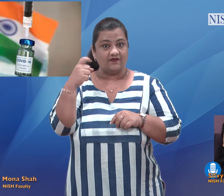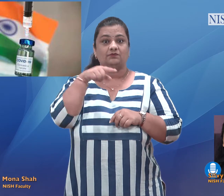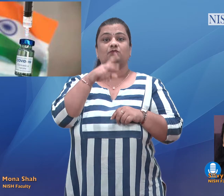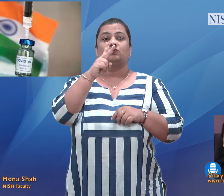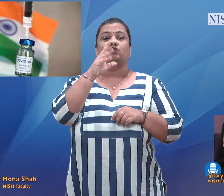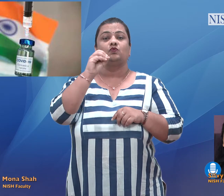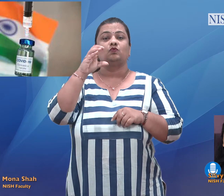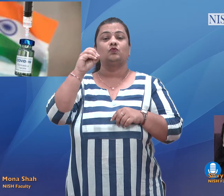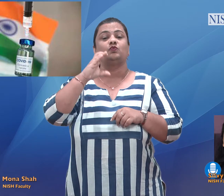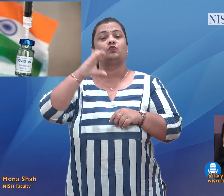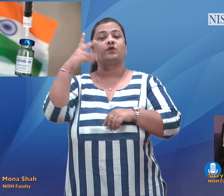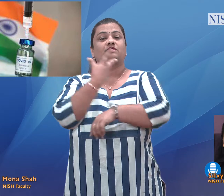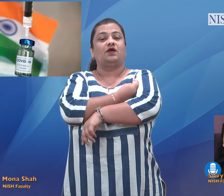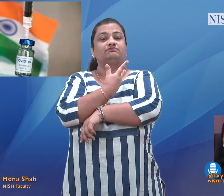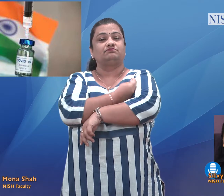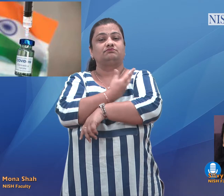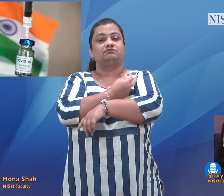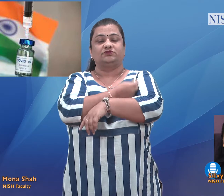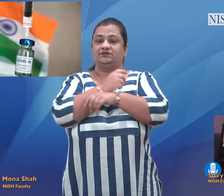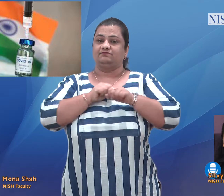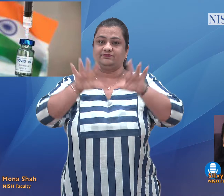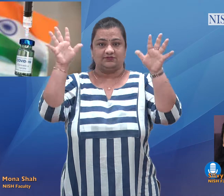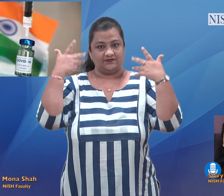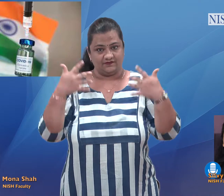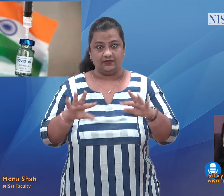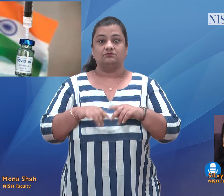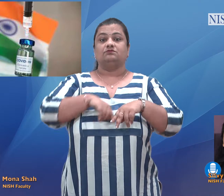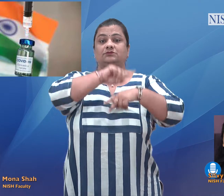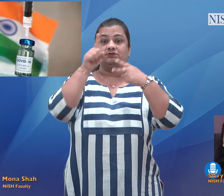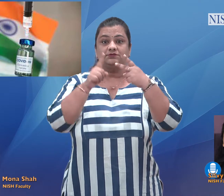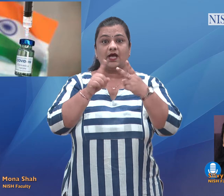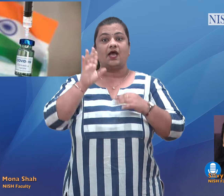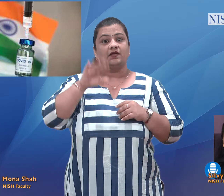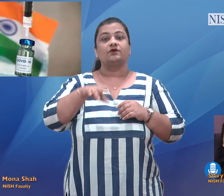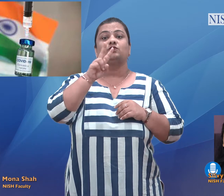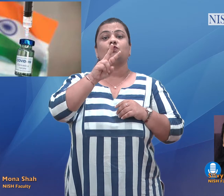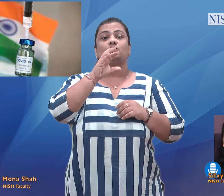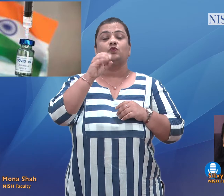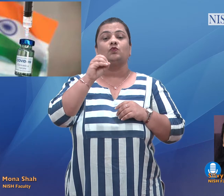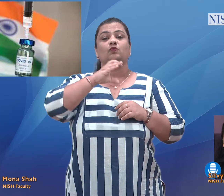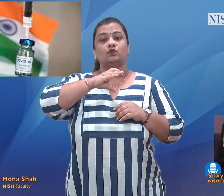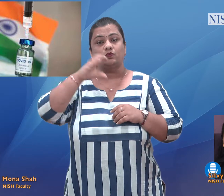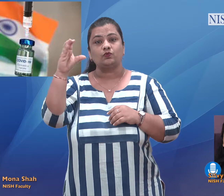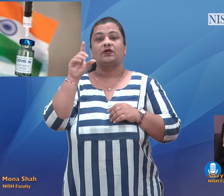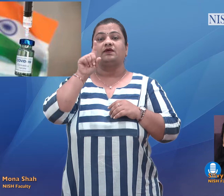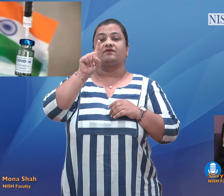17. Provisional reports said that 200 crore's 15,631 doses has been administered